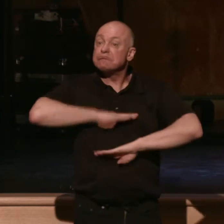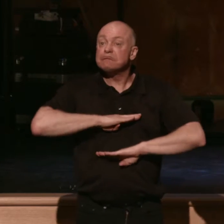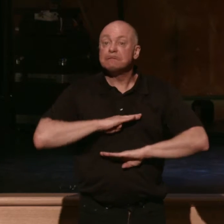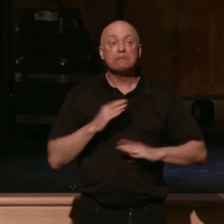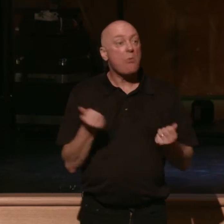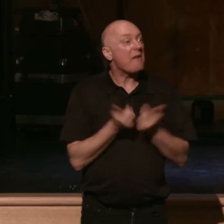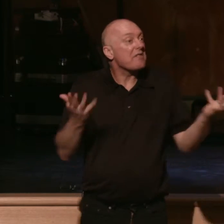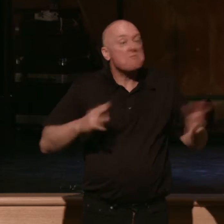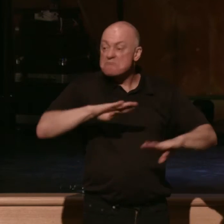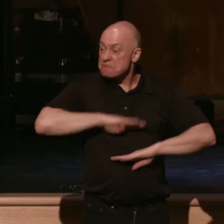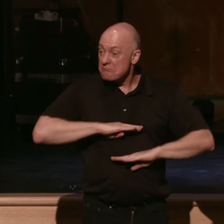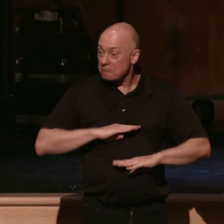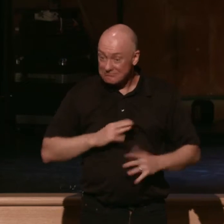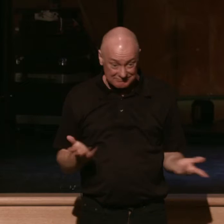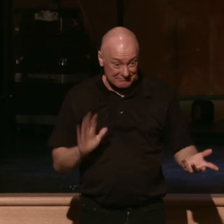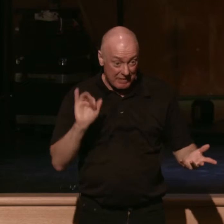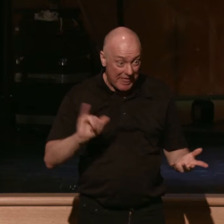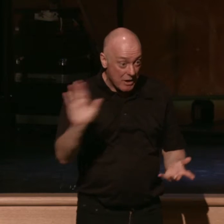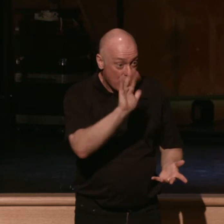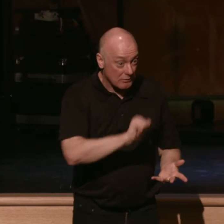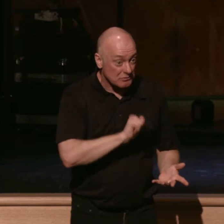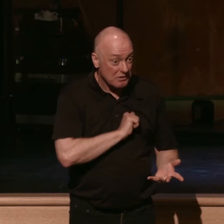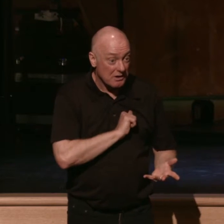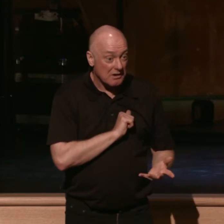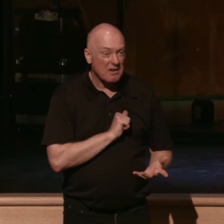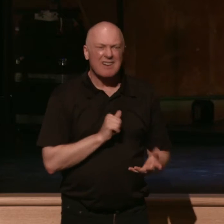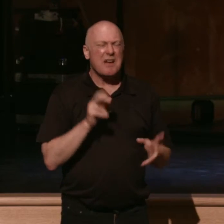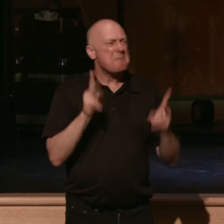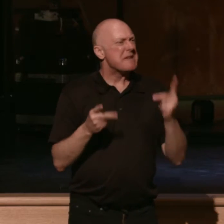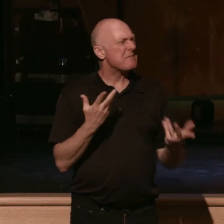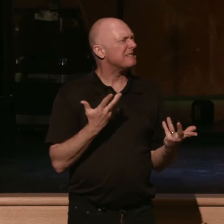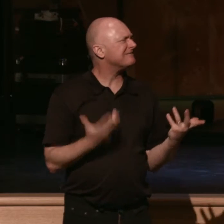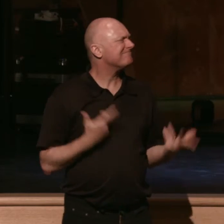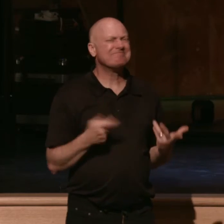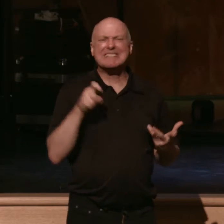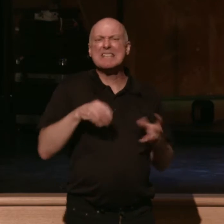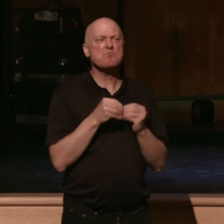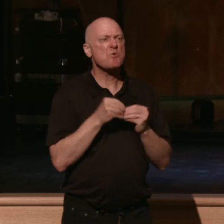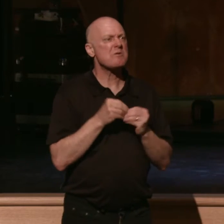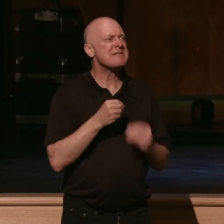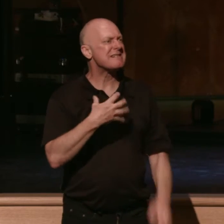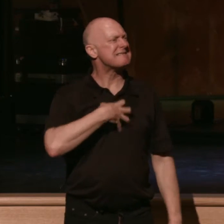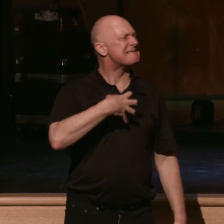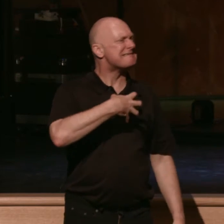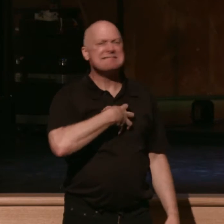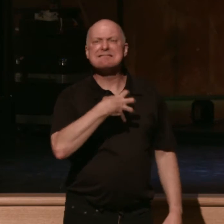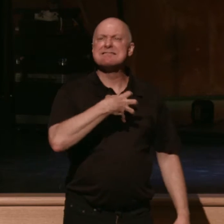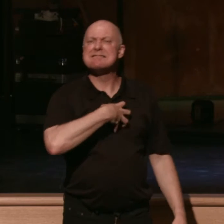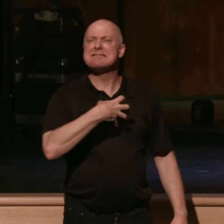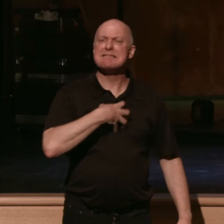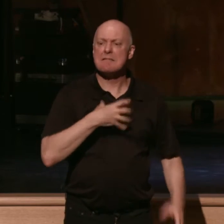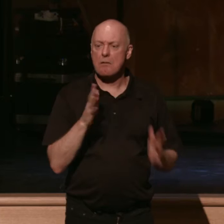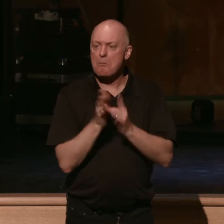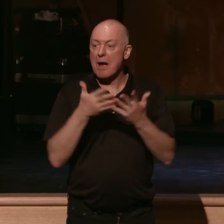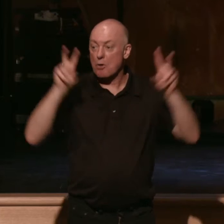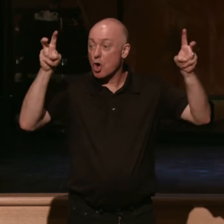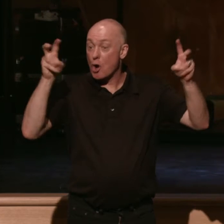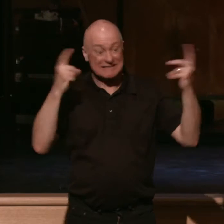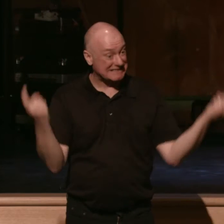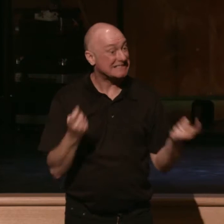everything. This lack of contentment, this murmuring, this complaining in our heart, the Bible calls out as a sin. In fact, it points to it